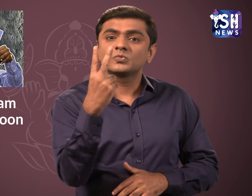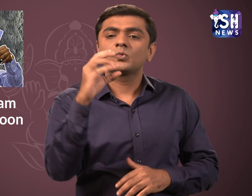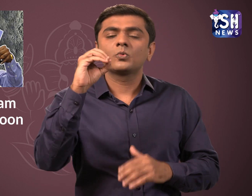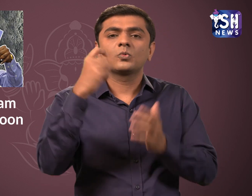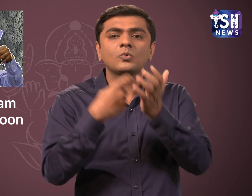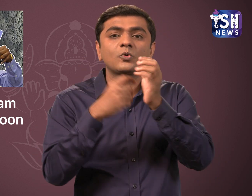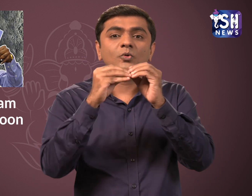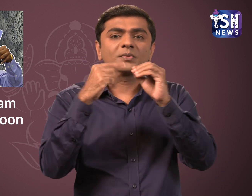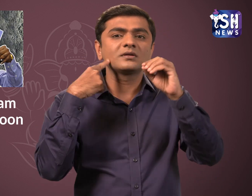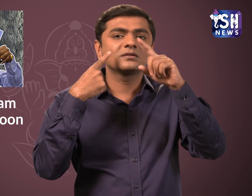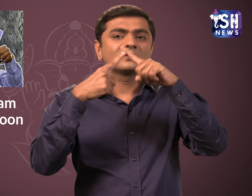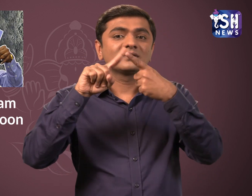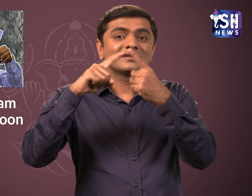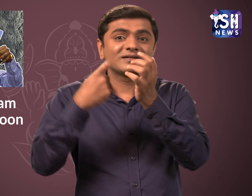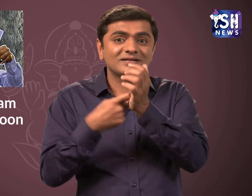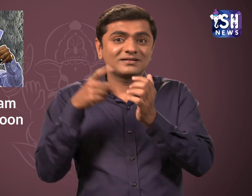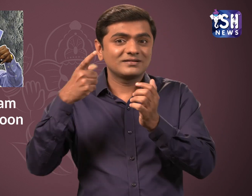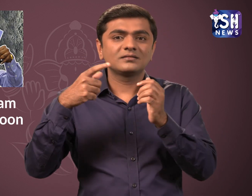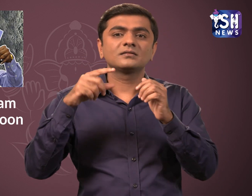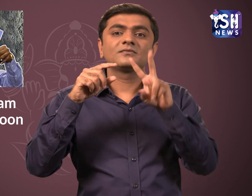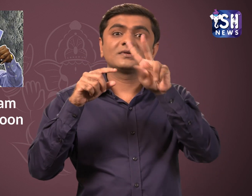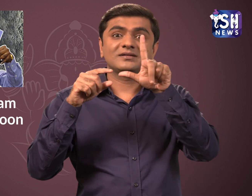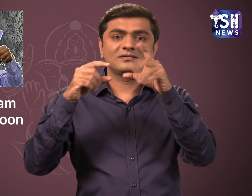orbiter from which the lander ejected